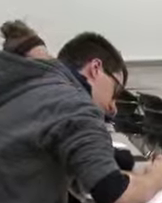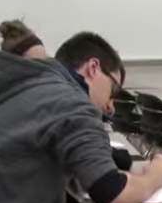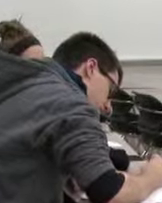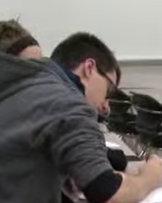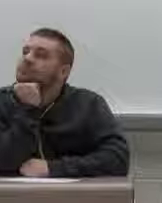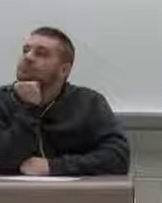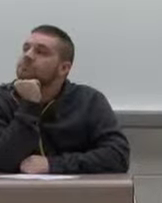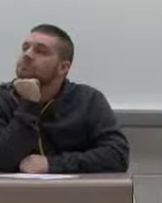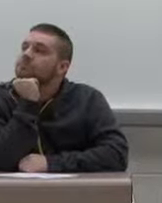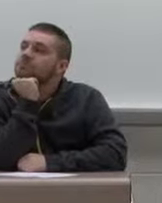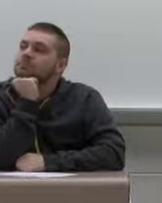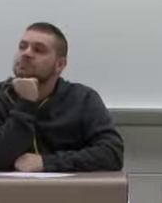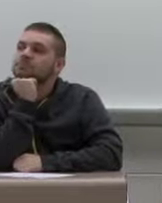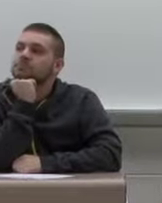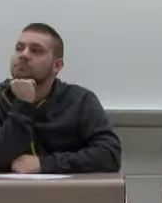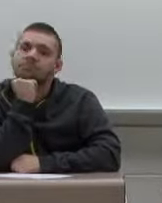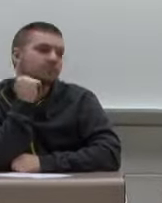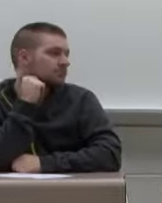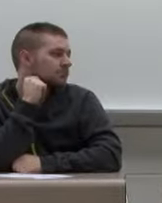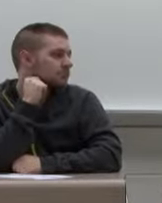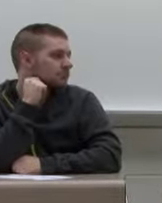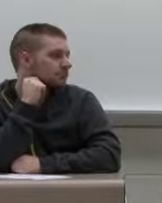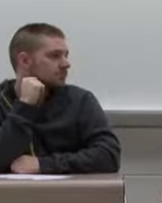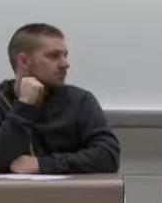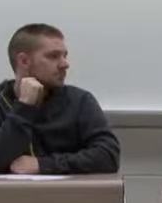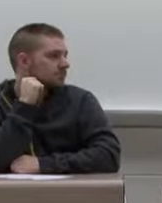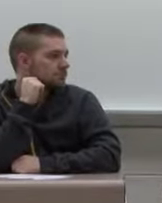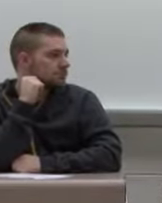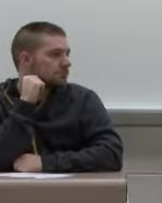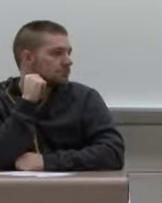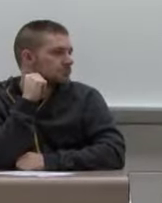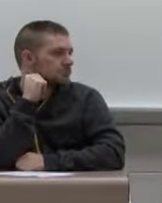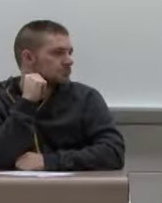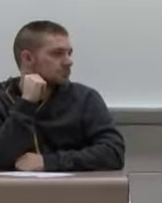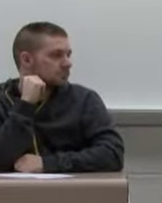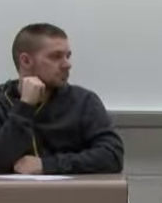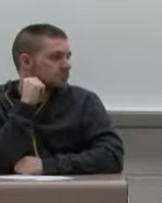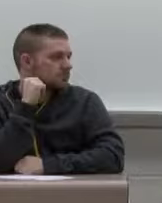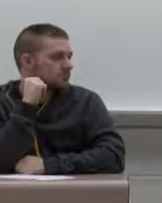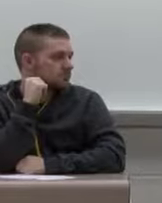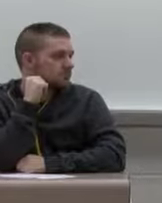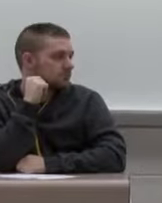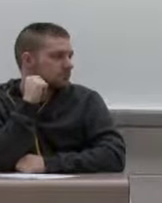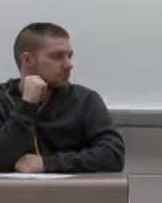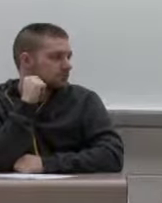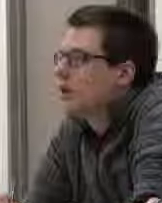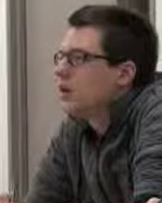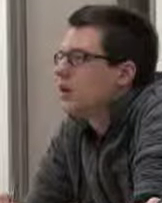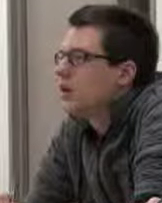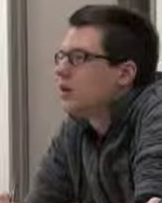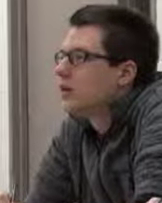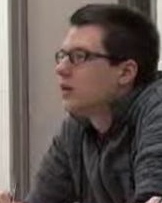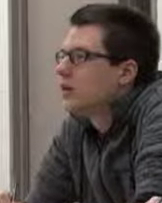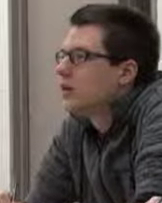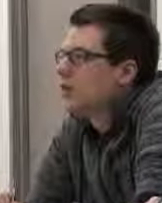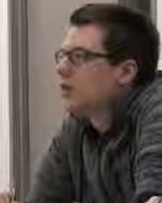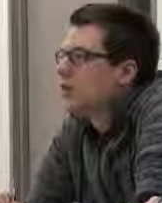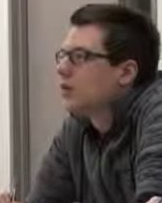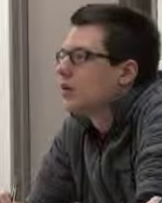grammar. It has its own inflection and accent. And so we are delighted to have that here. This program is